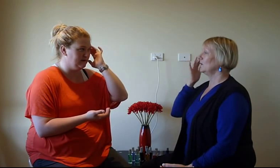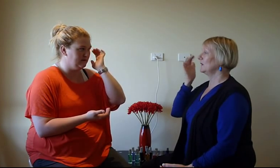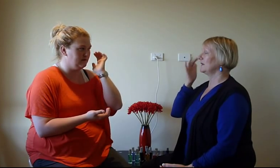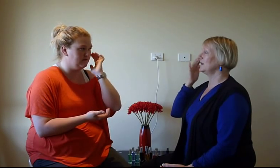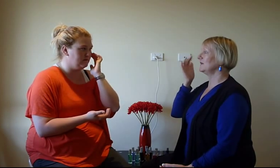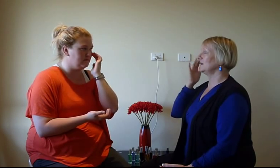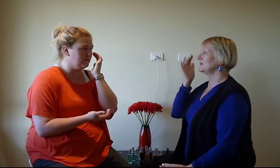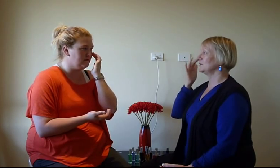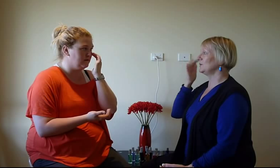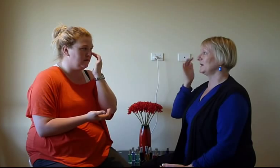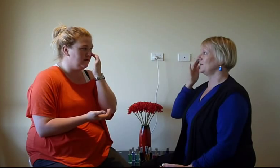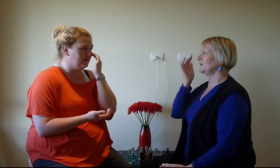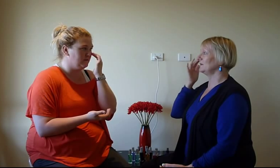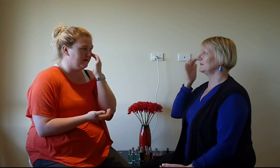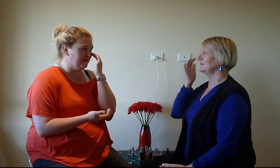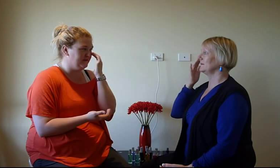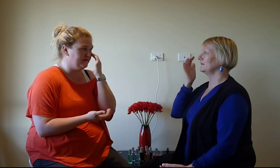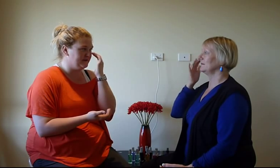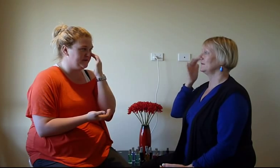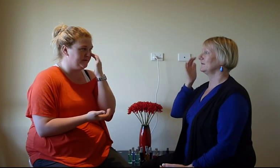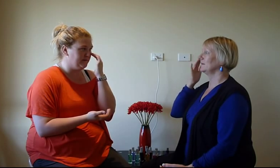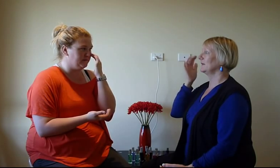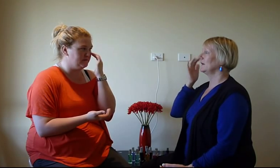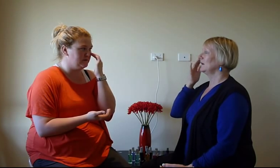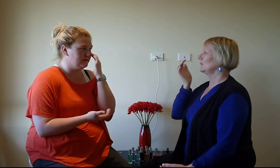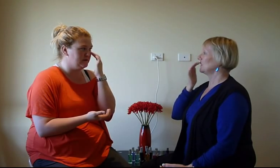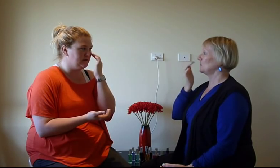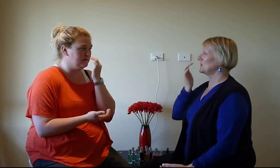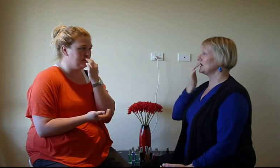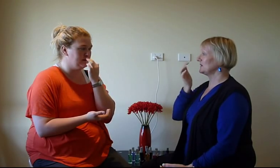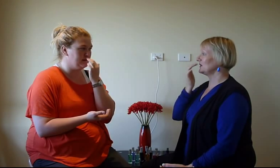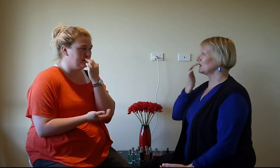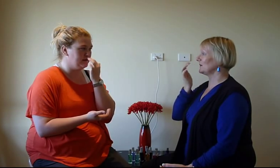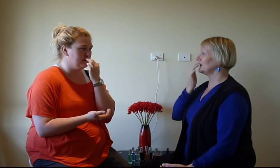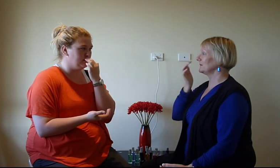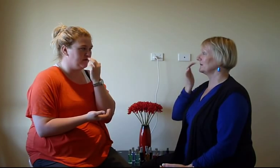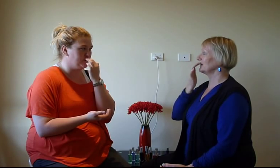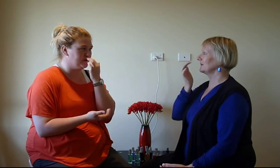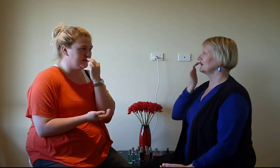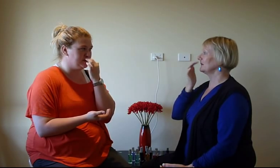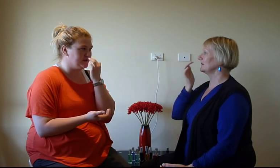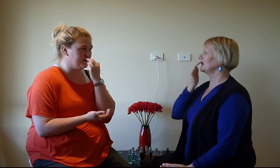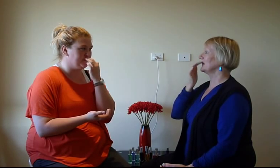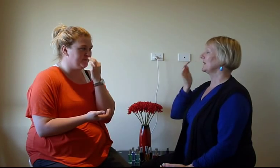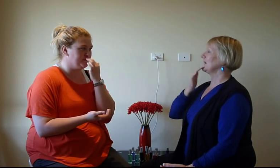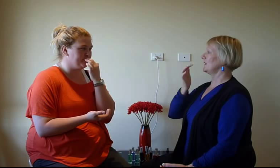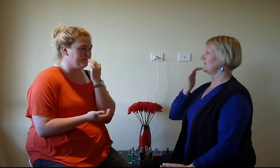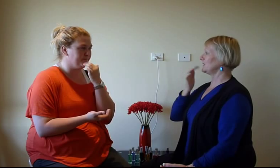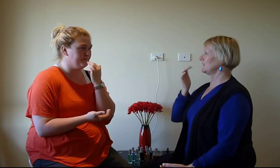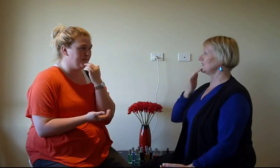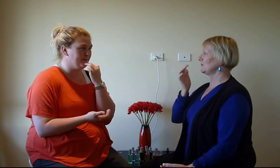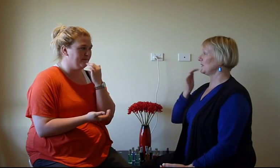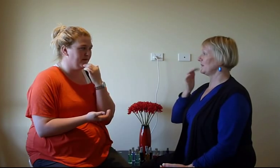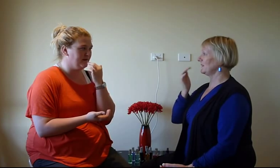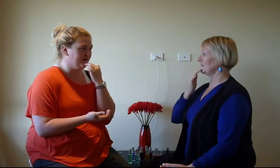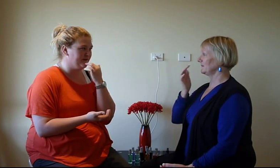When I think of these two people. When I think of these two people. When I walked into the shop. When I walked into the shop. I felt disappointment. I felt